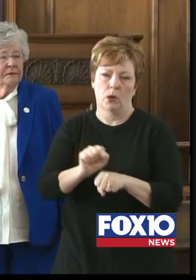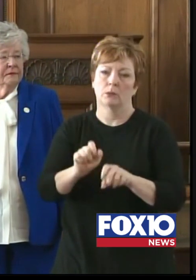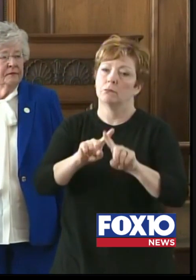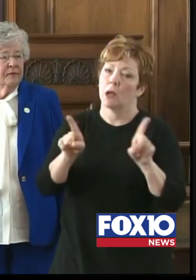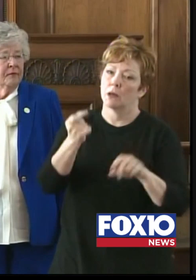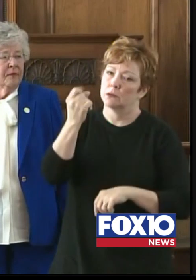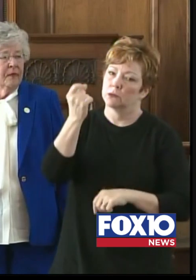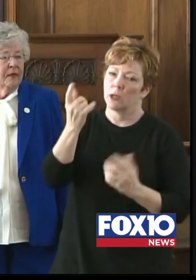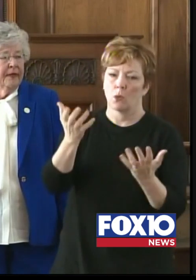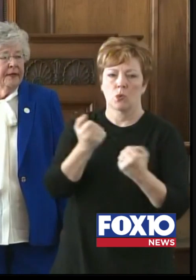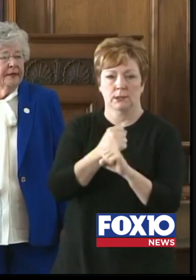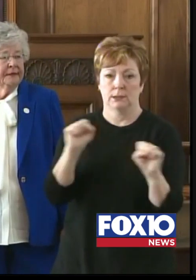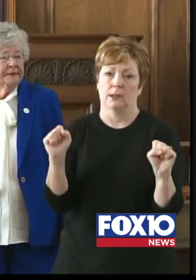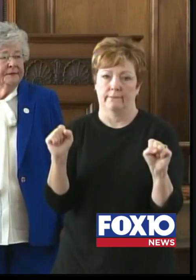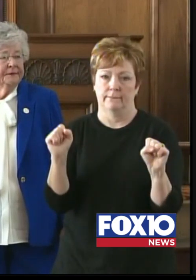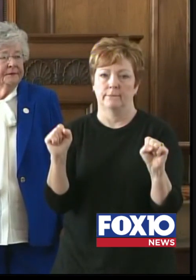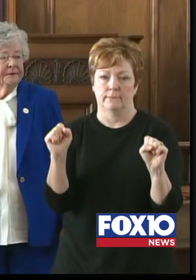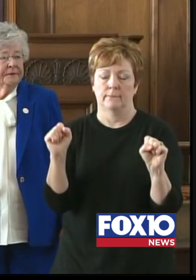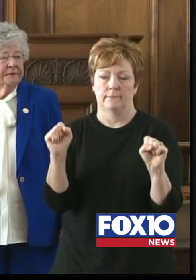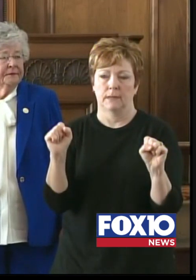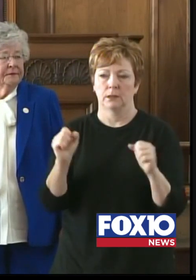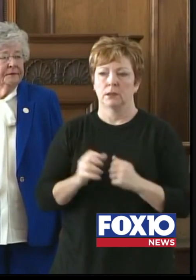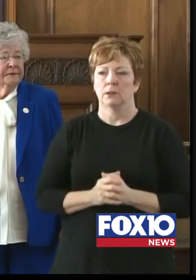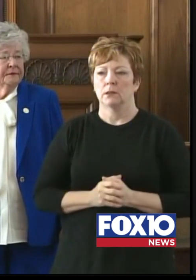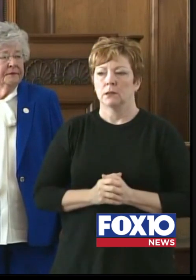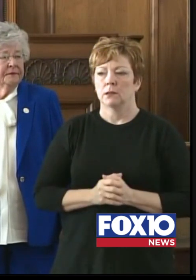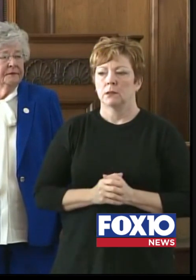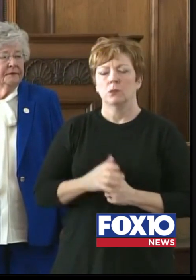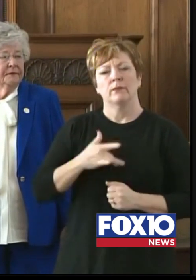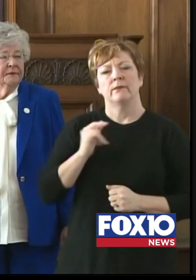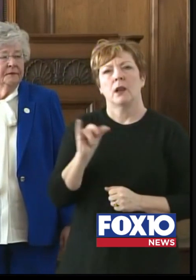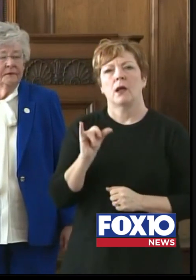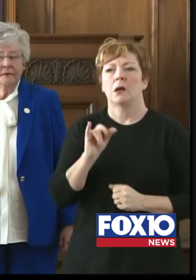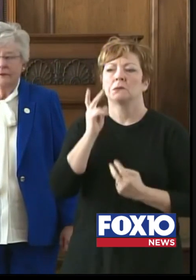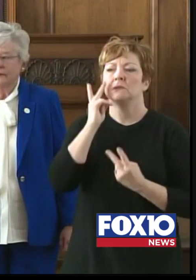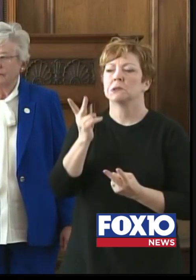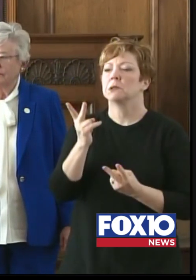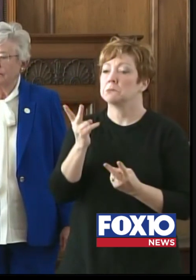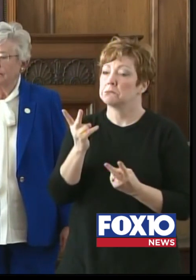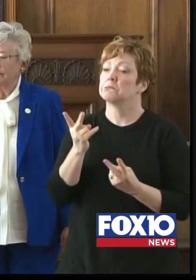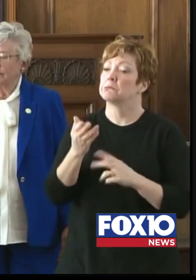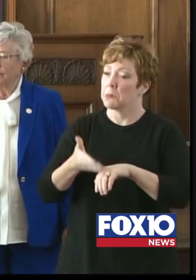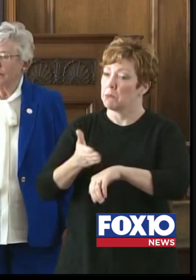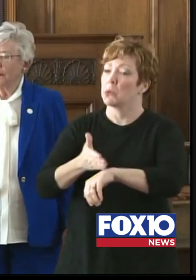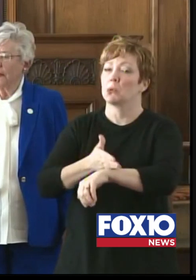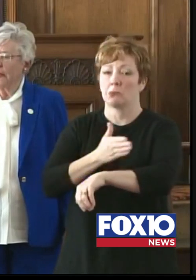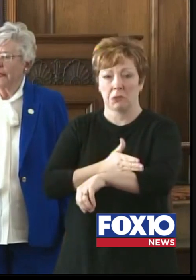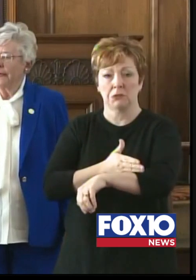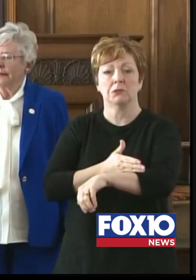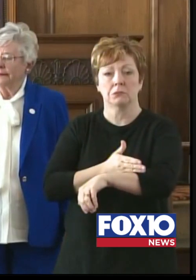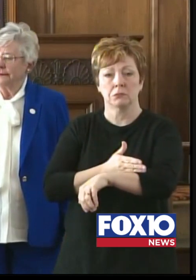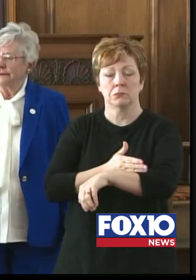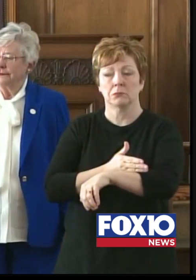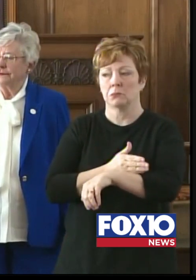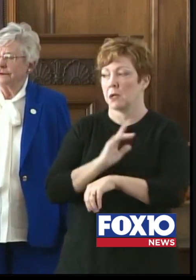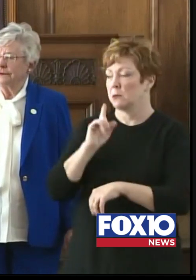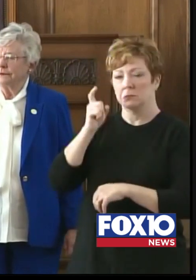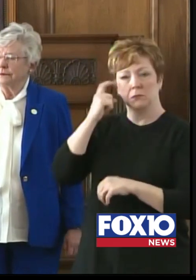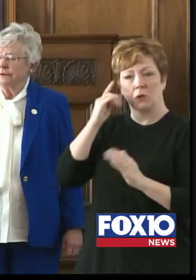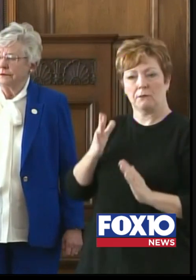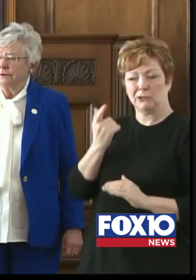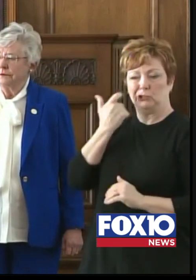we possibly can do. We feel like we have seen a number of improvements recently, as the Governor mentioned to you.